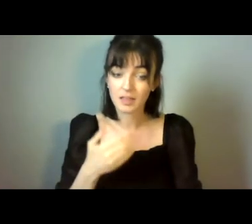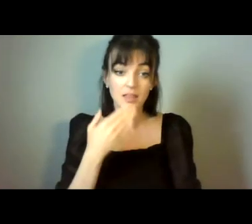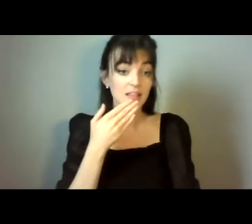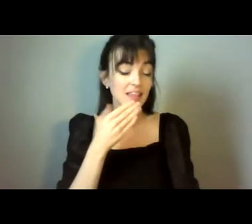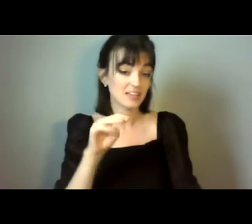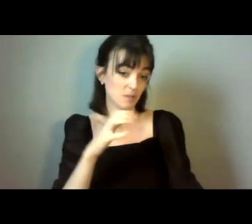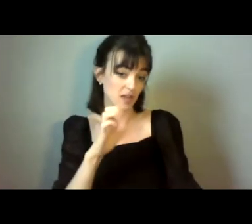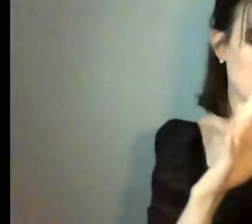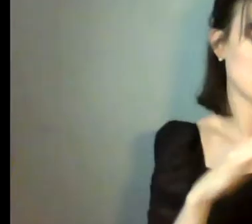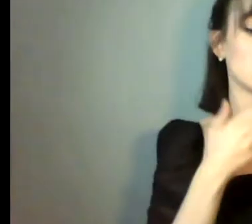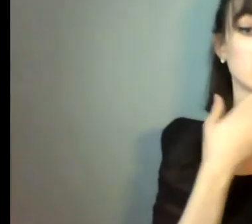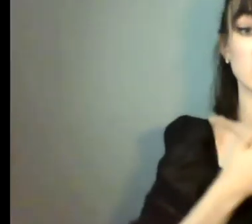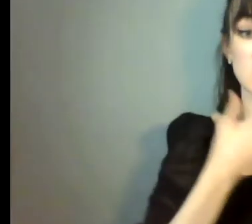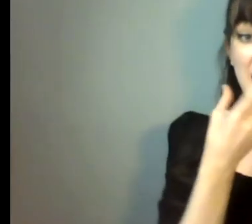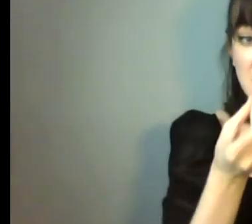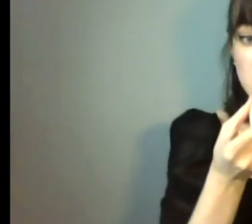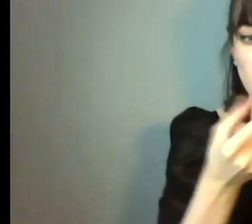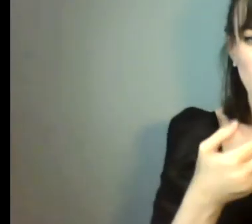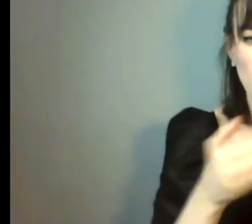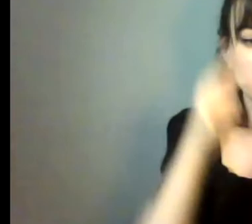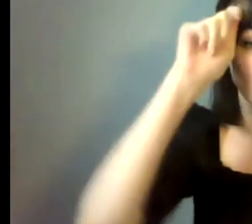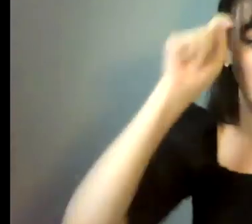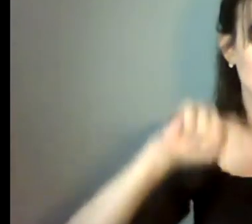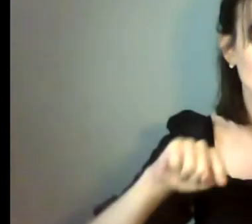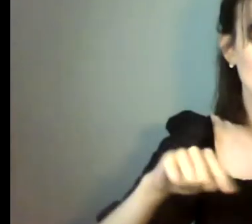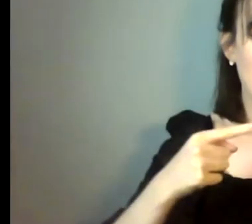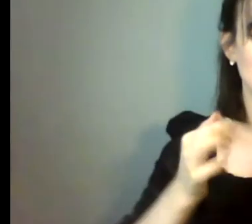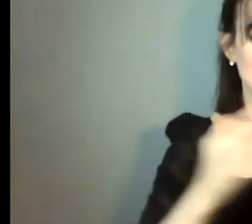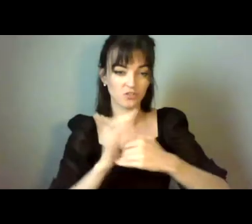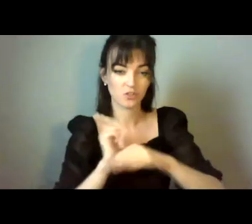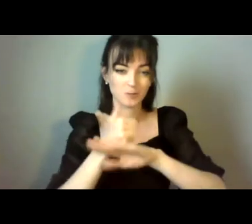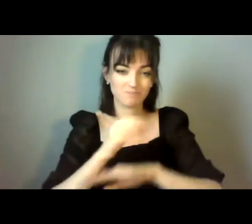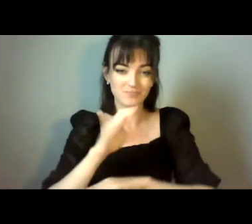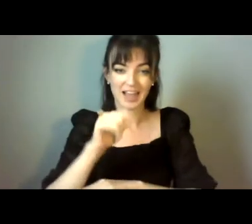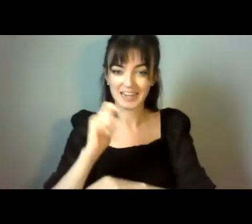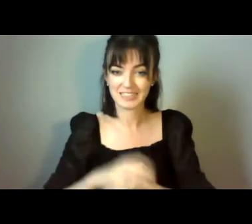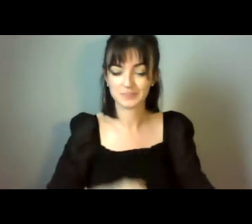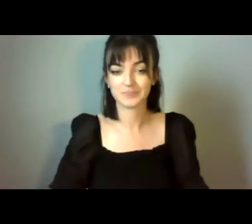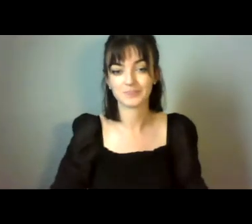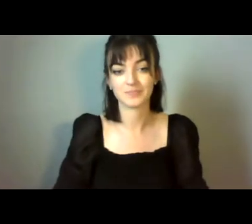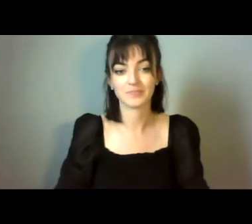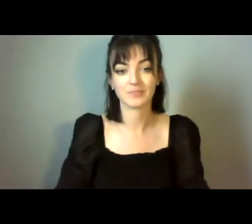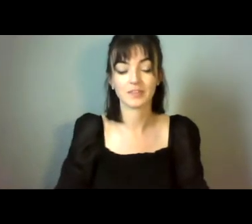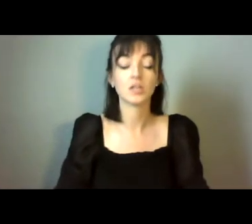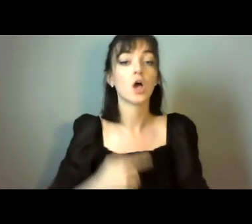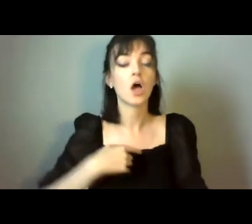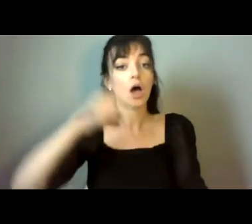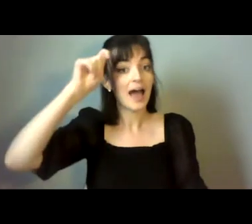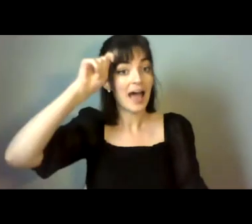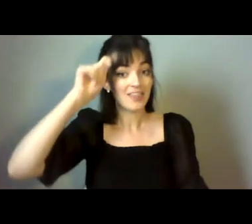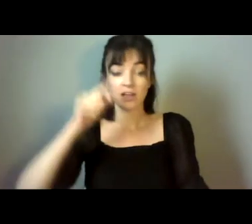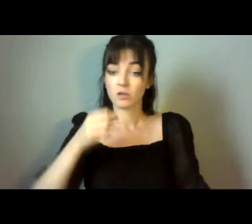just to ask you, what do you see as the challenges to the implementation of the Act? I think they've been well covered